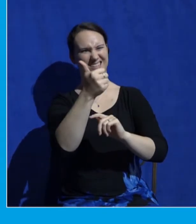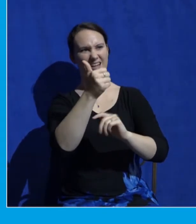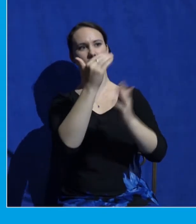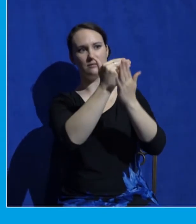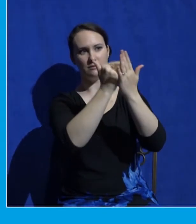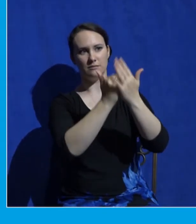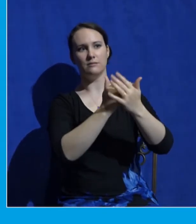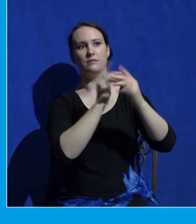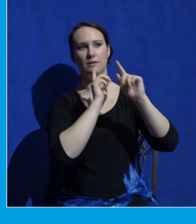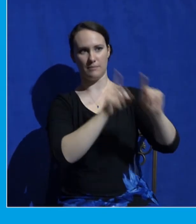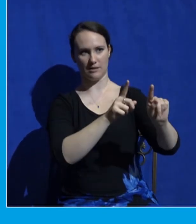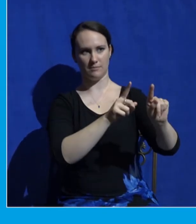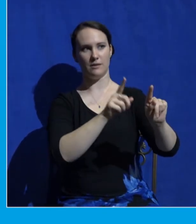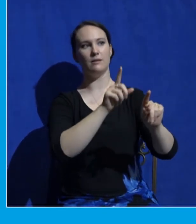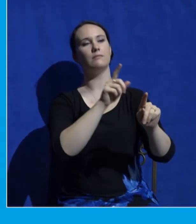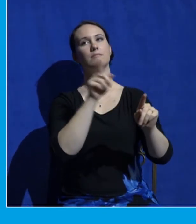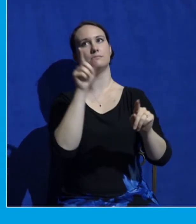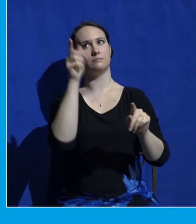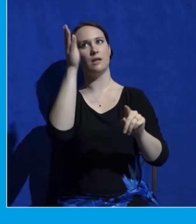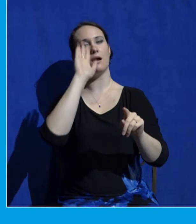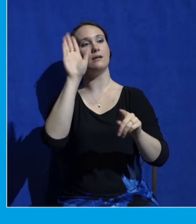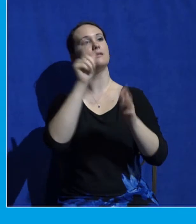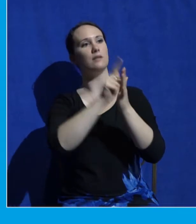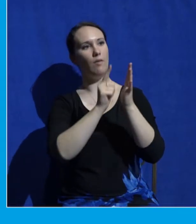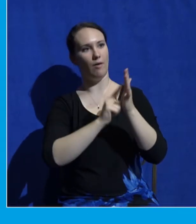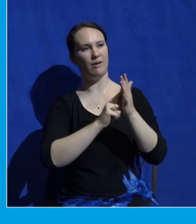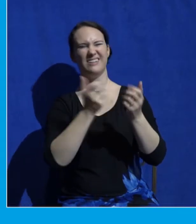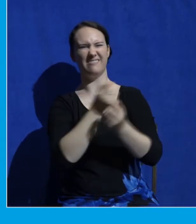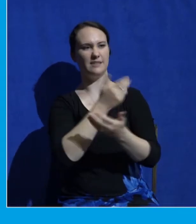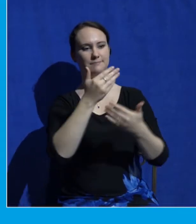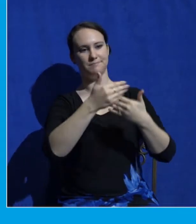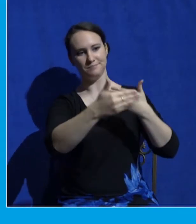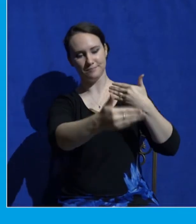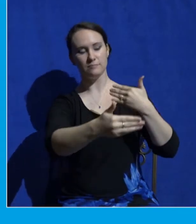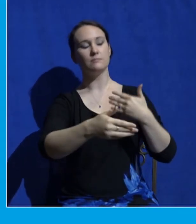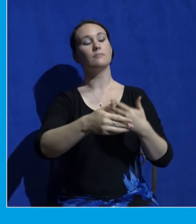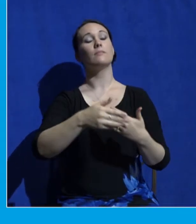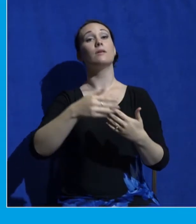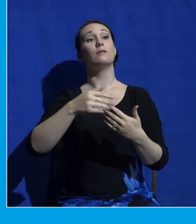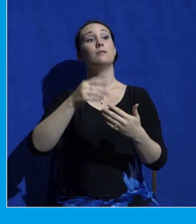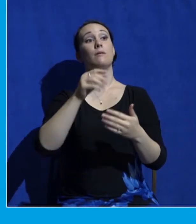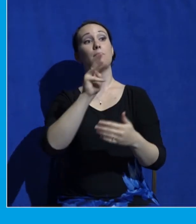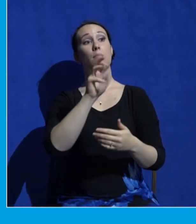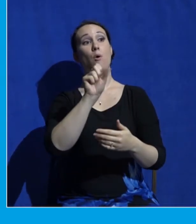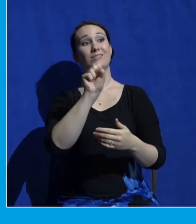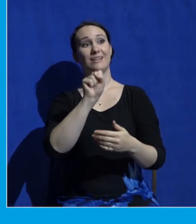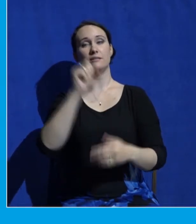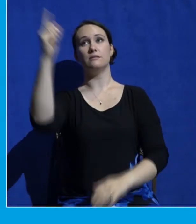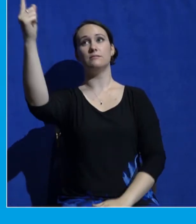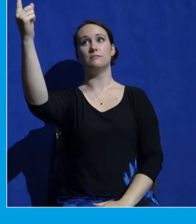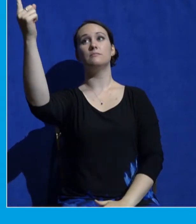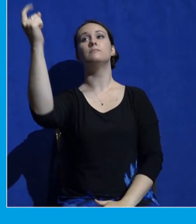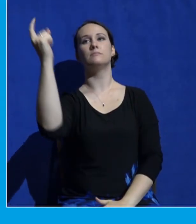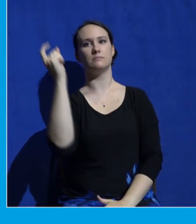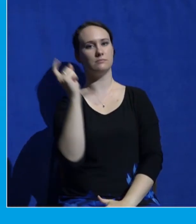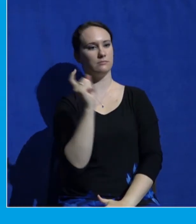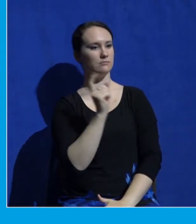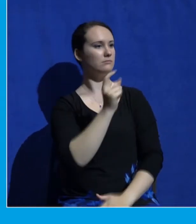law of God over the chapters that follow that. Moses then comes back down the mountain to tell the people what God has